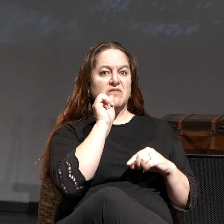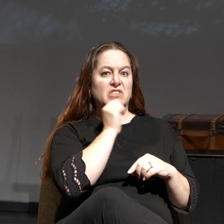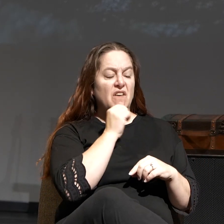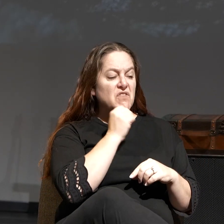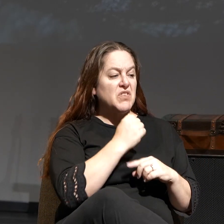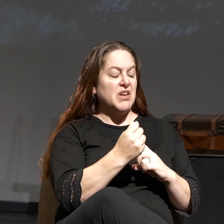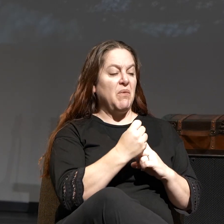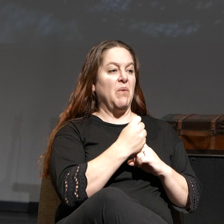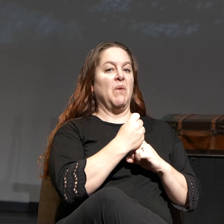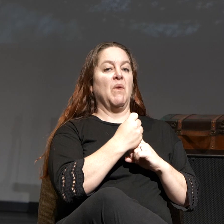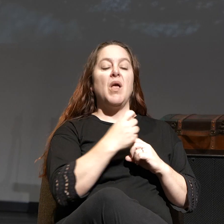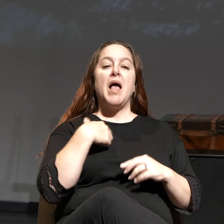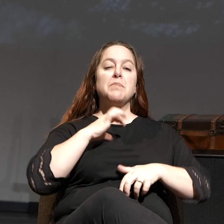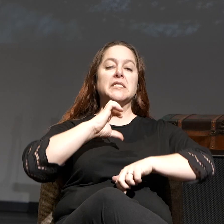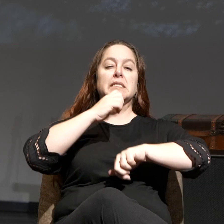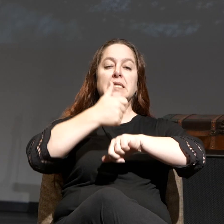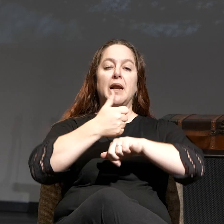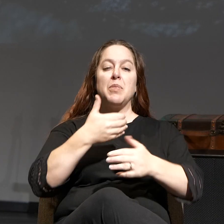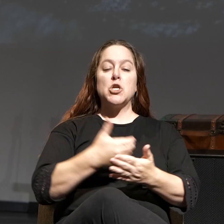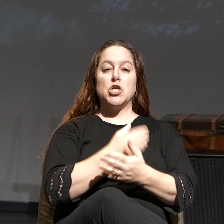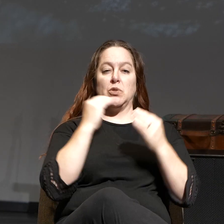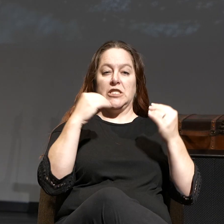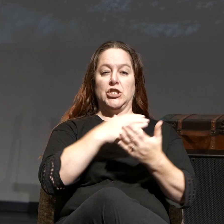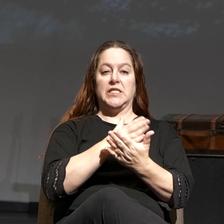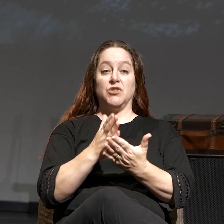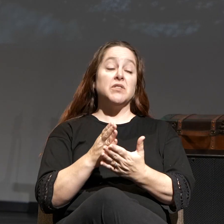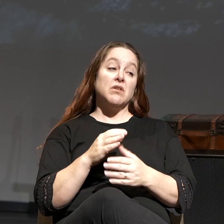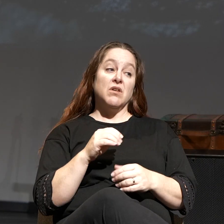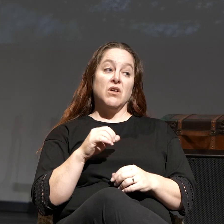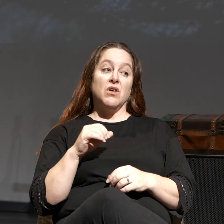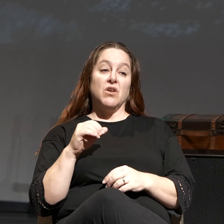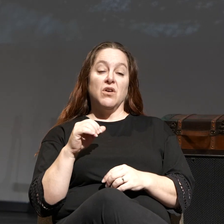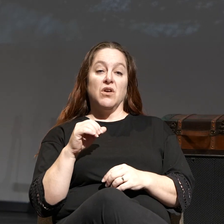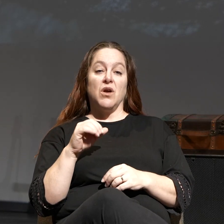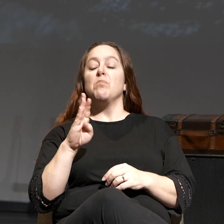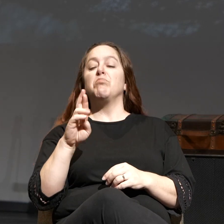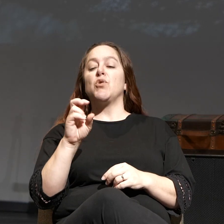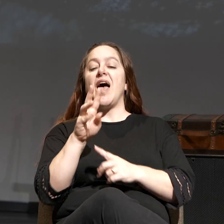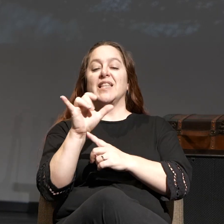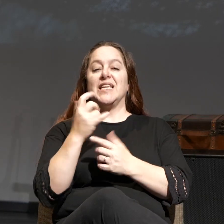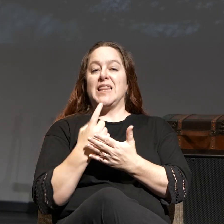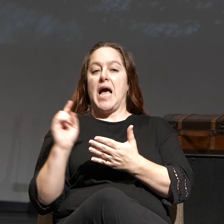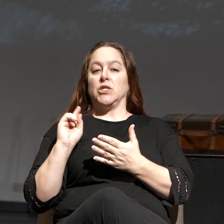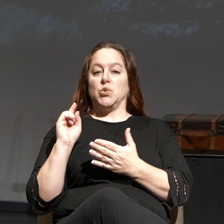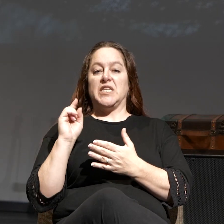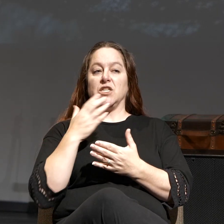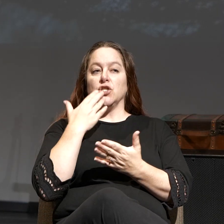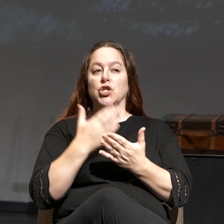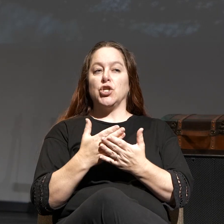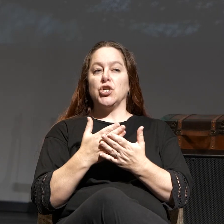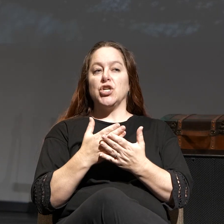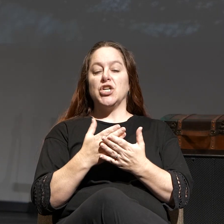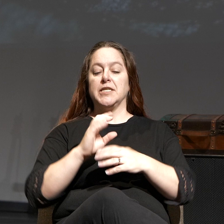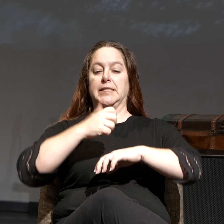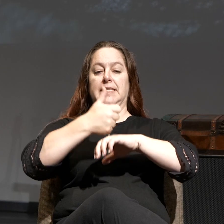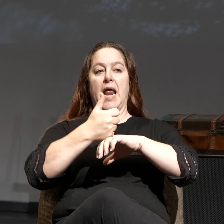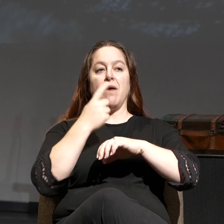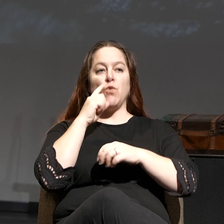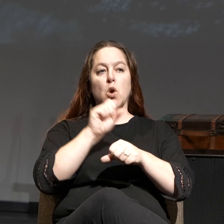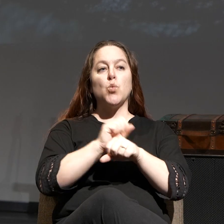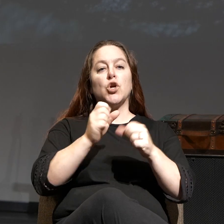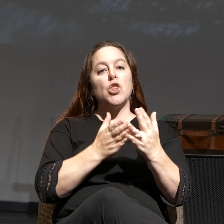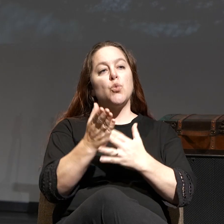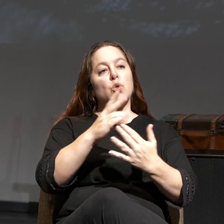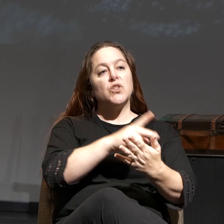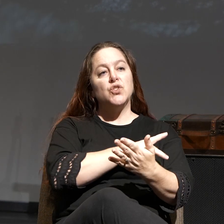kind of setting up this whole series, although Bradley did a great job at setting us up for working our way through Psalms last weekend,